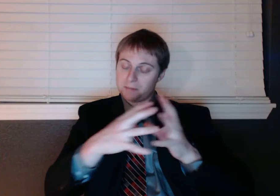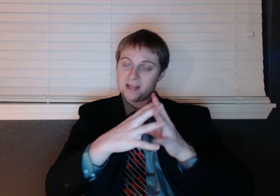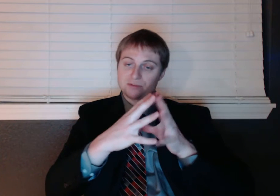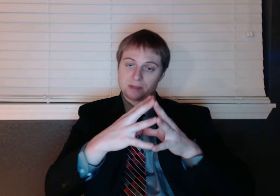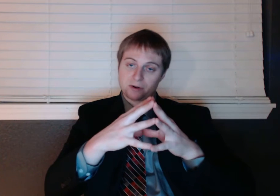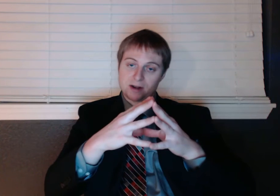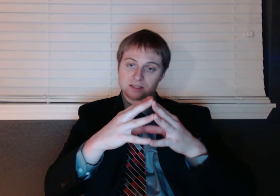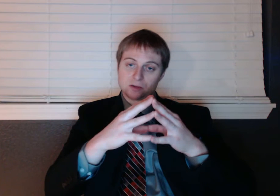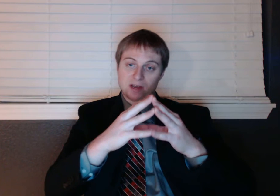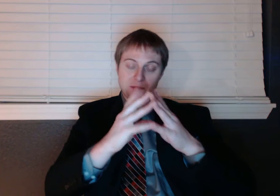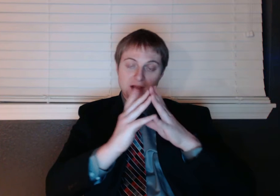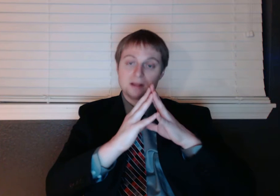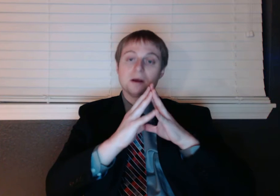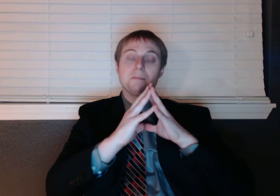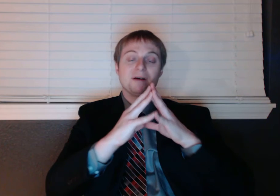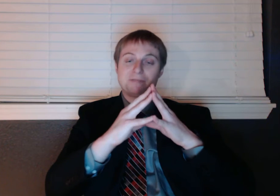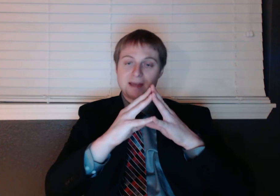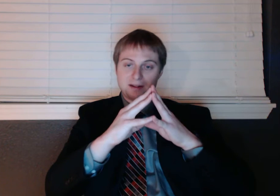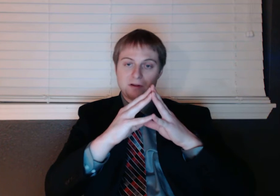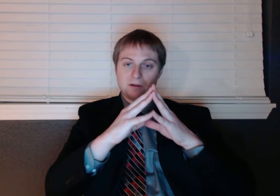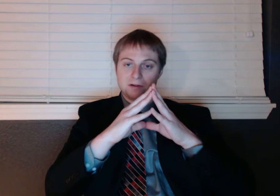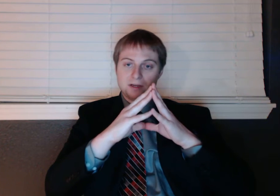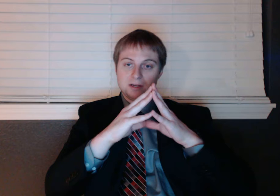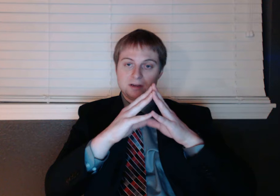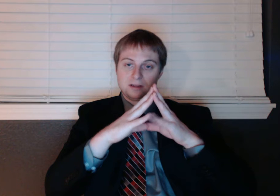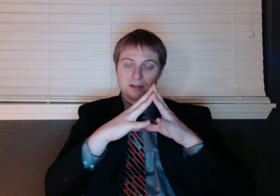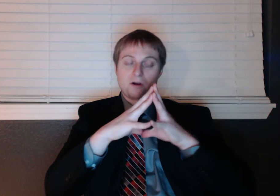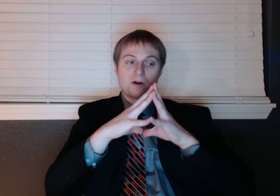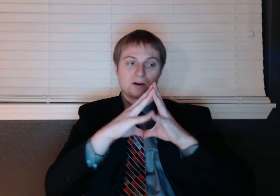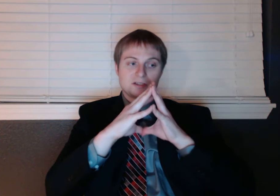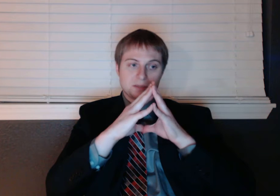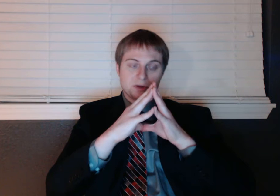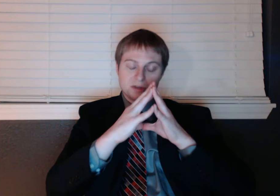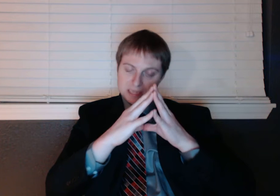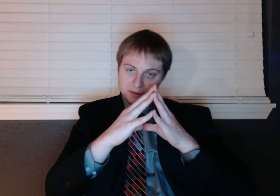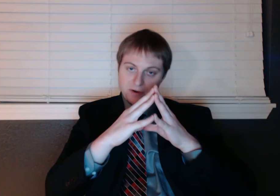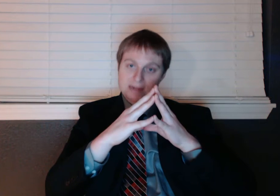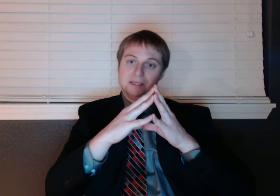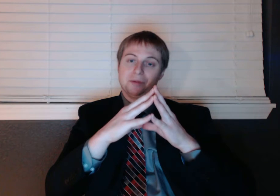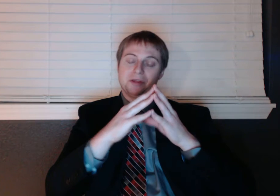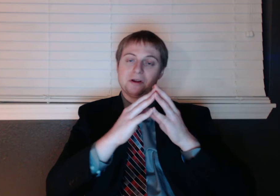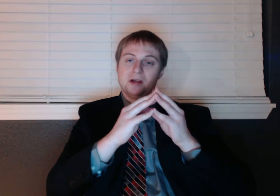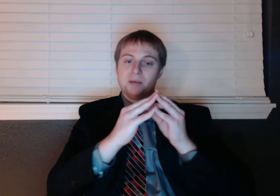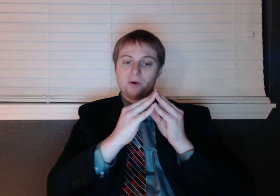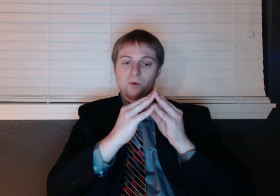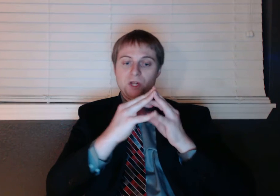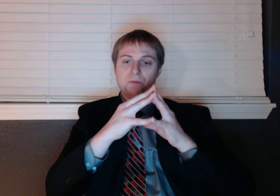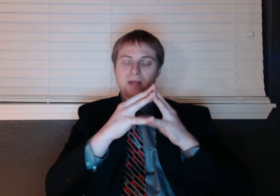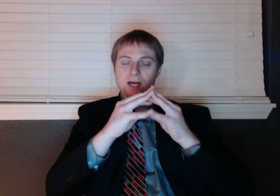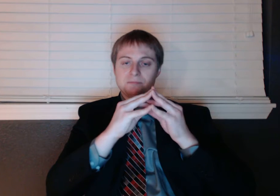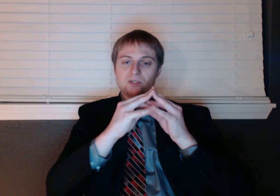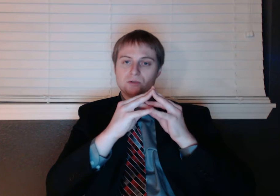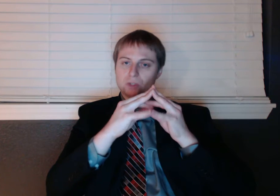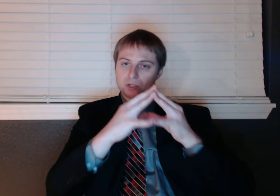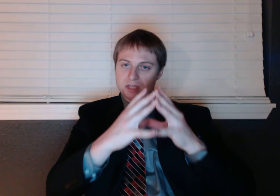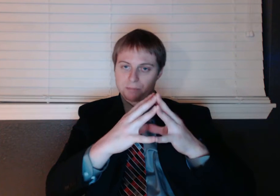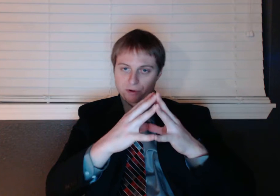voted in the past for Democrats, though. I am not above that at all. There are some good Democrats out there. But when you become so socially